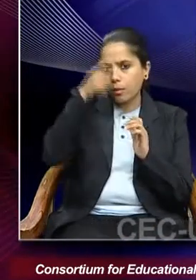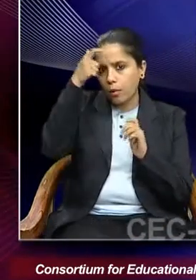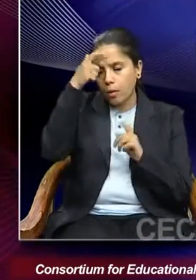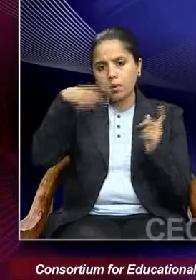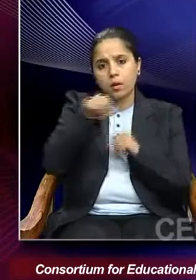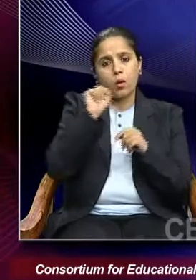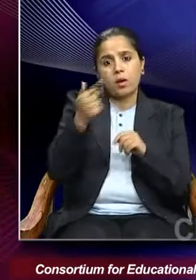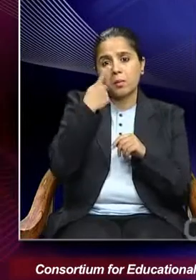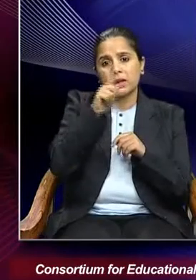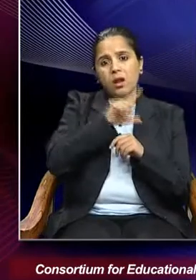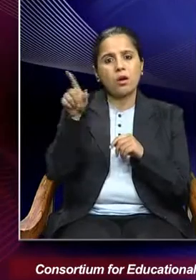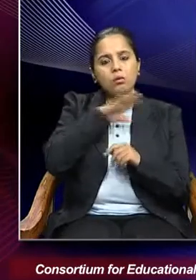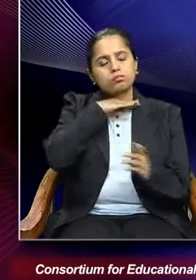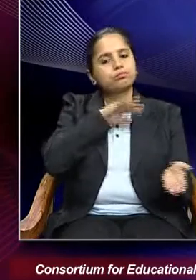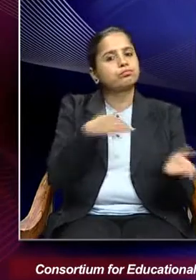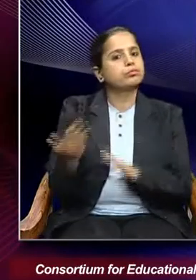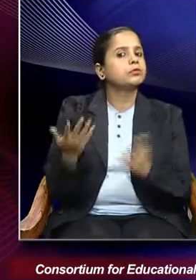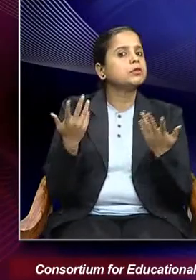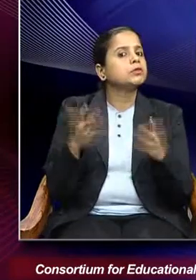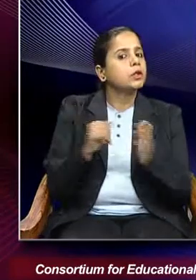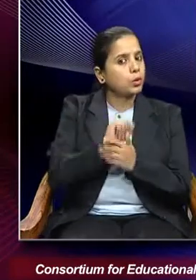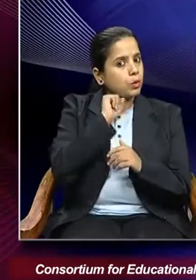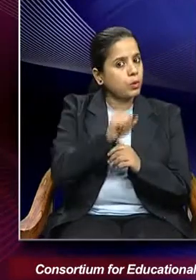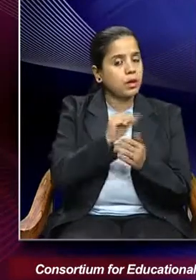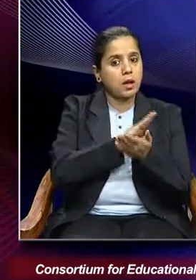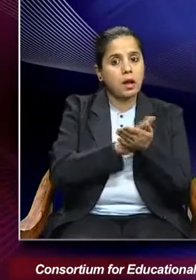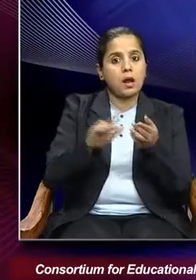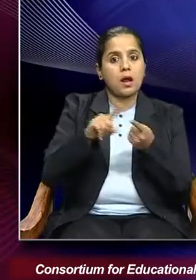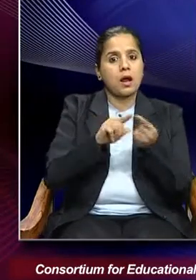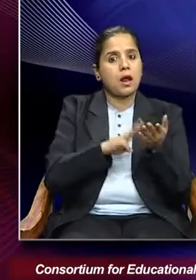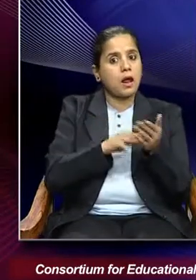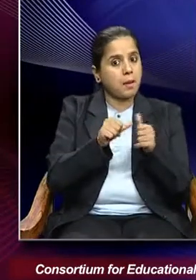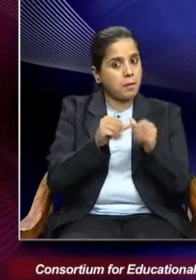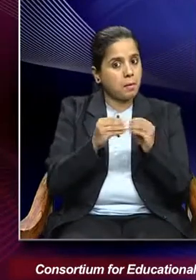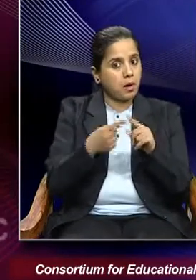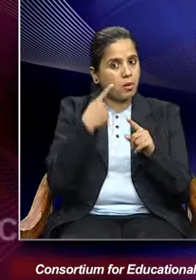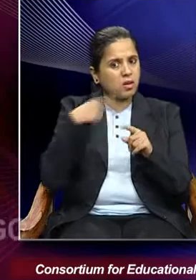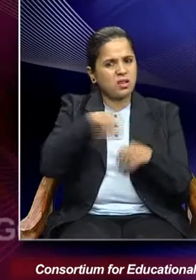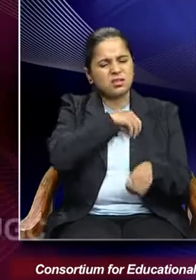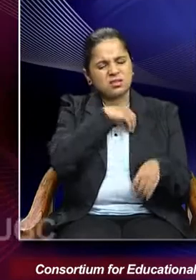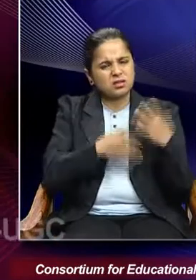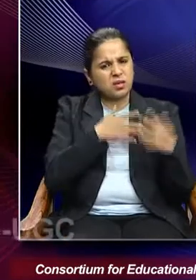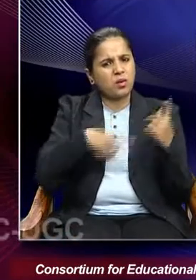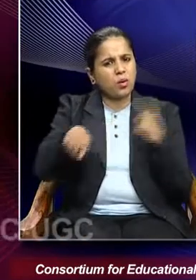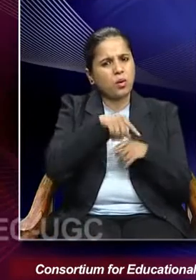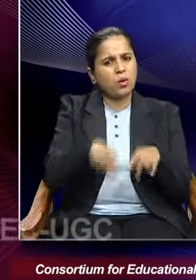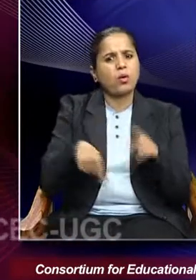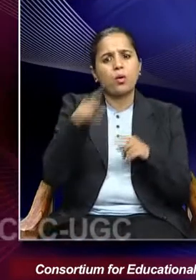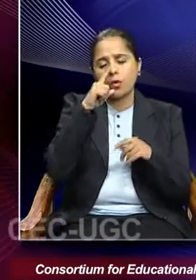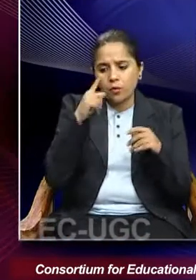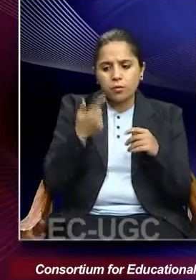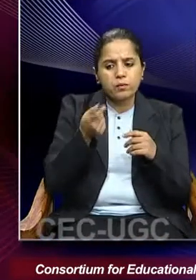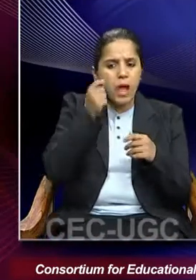-in-law passed away. Haima Bhatti suffered the typical widow's fate of financial